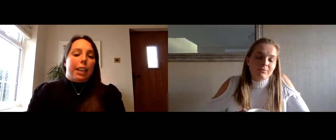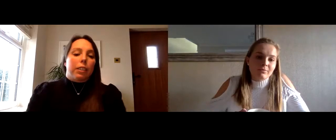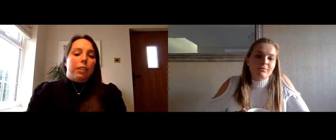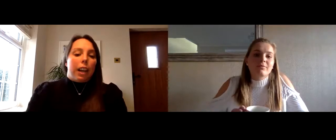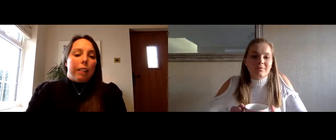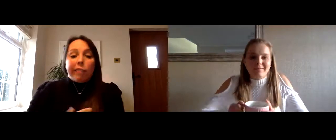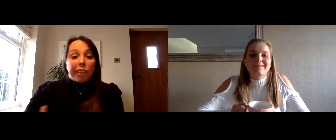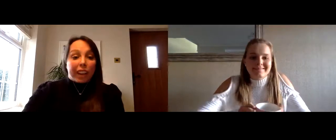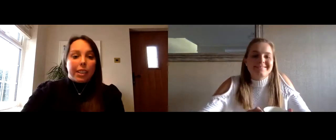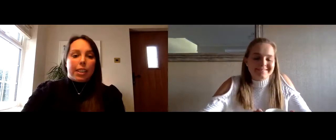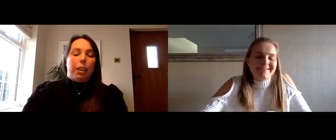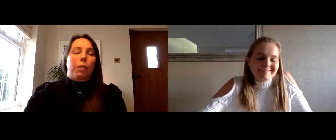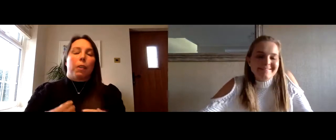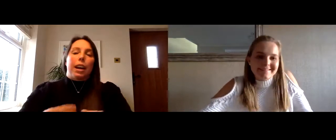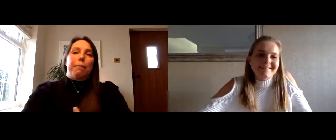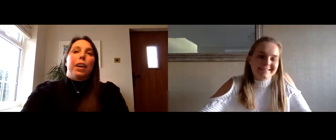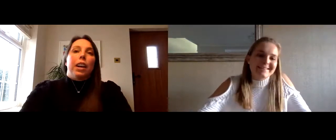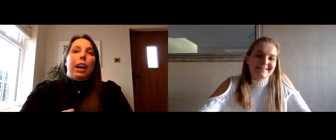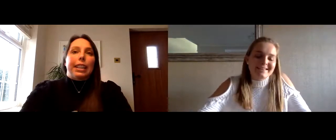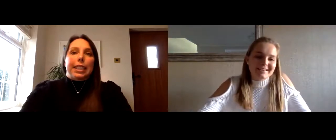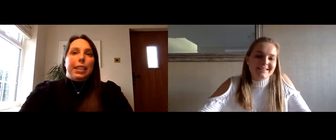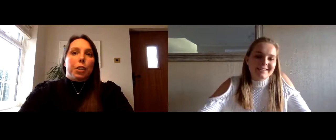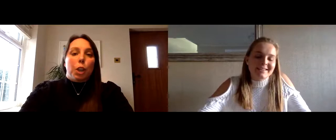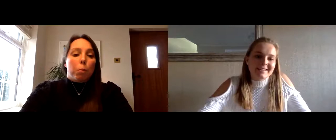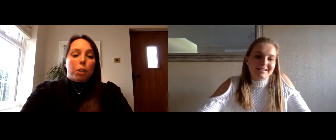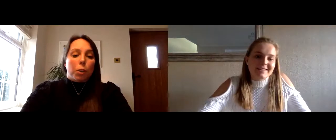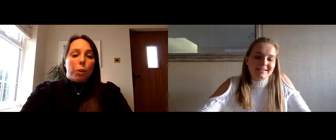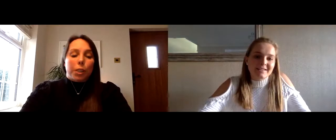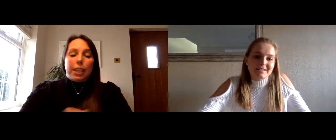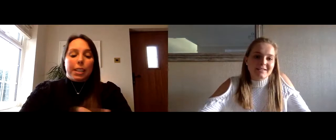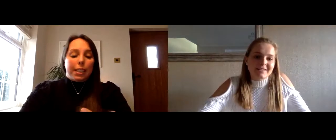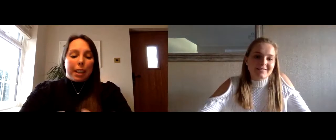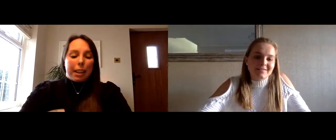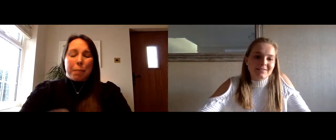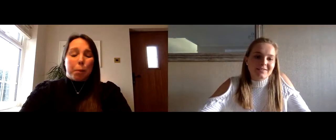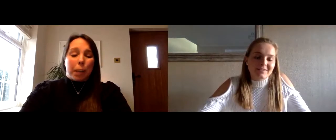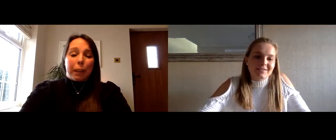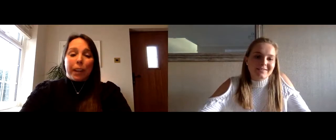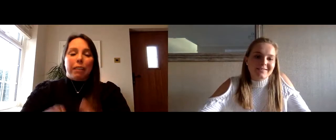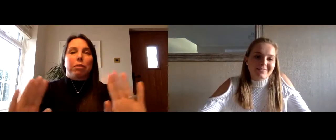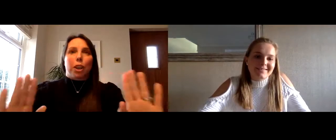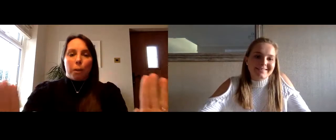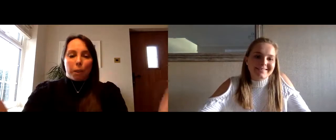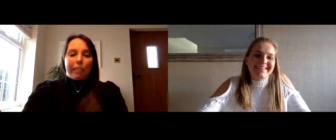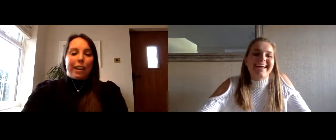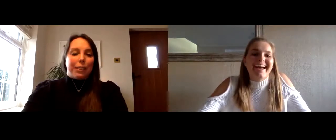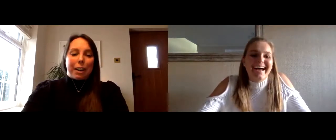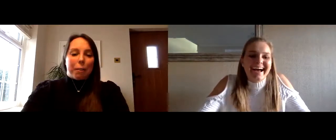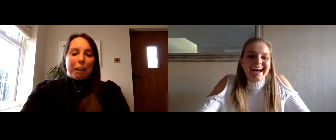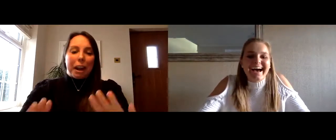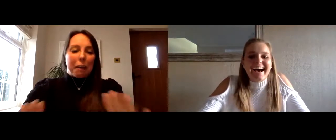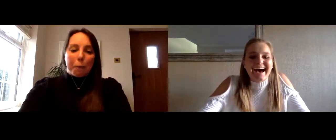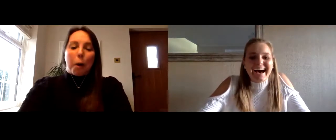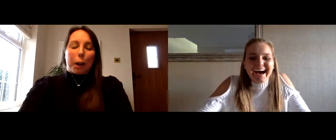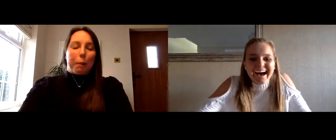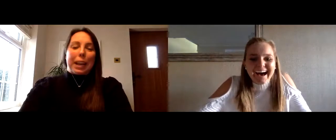lifestyle uh funding so uh i did numerous courses uh i did bookkeeping totally found out